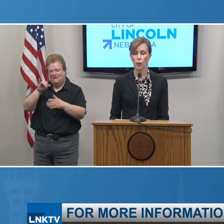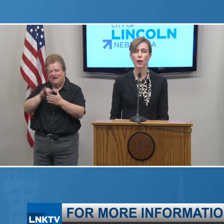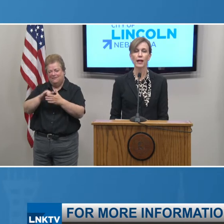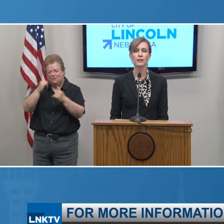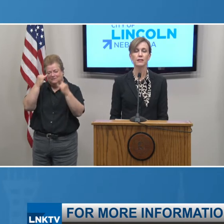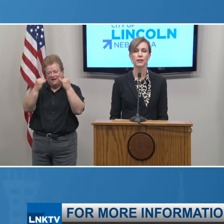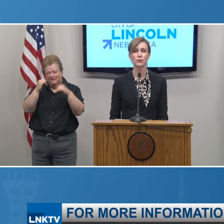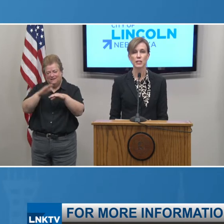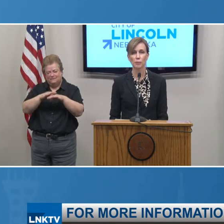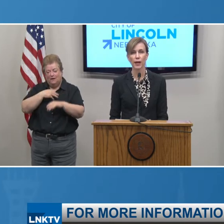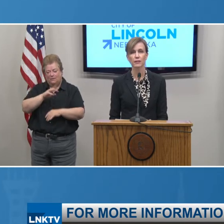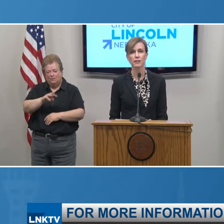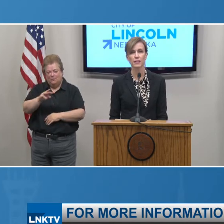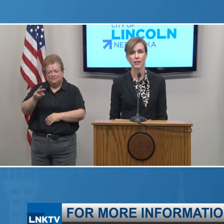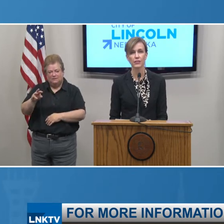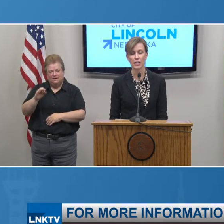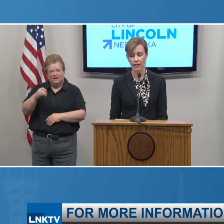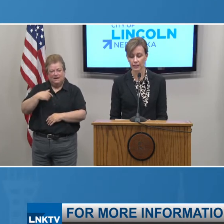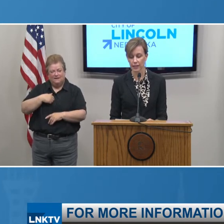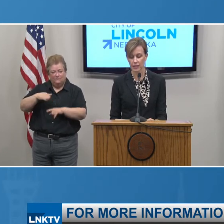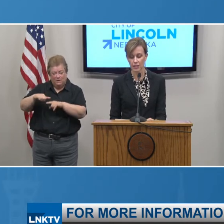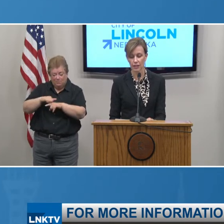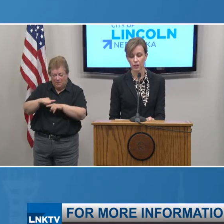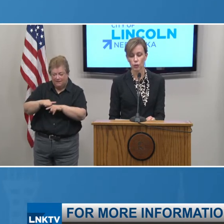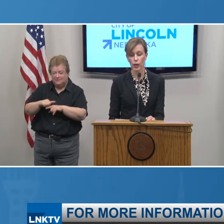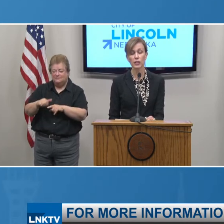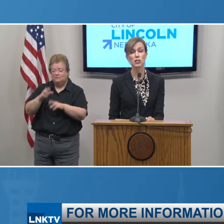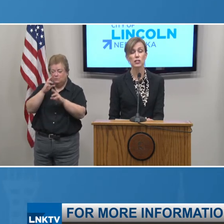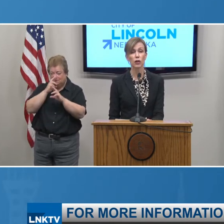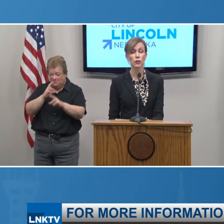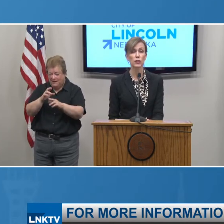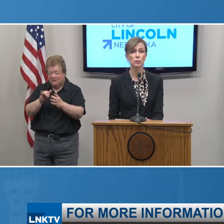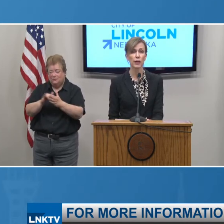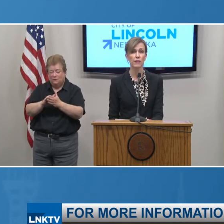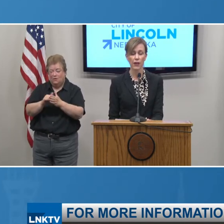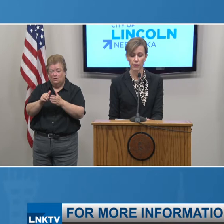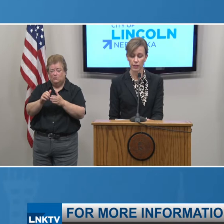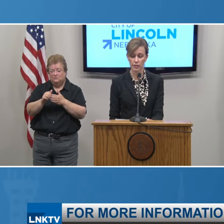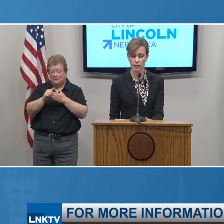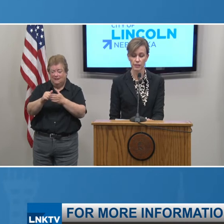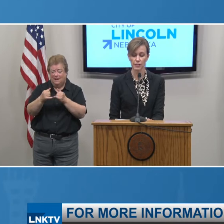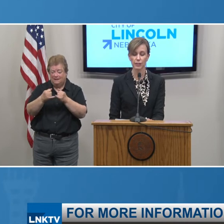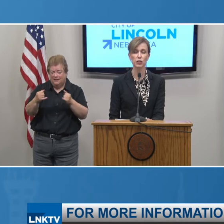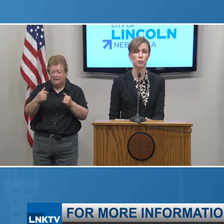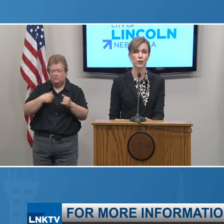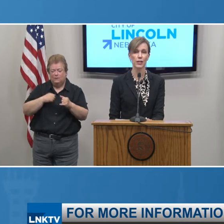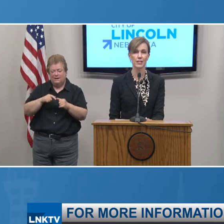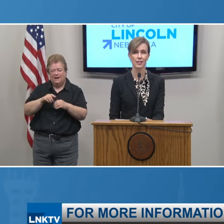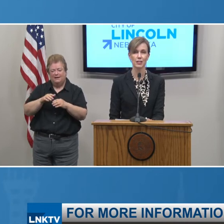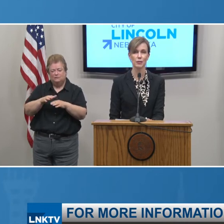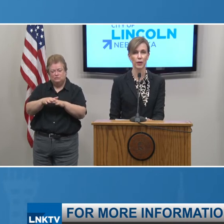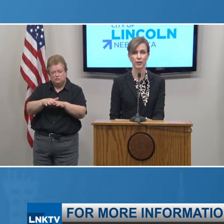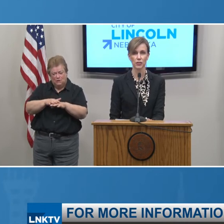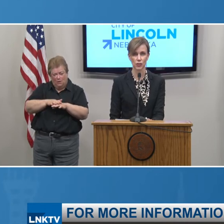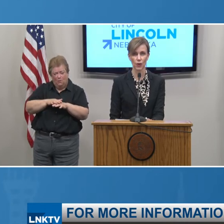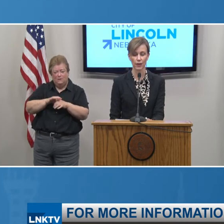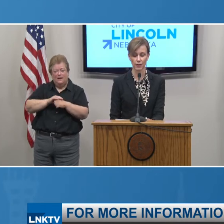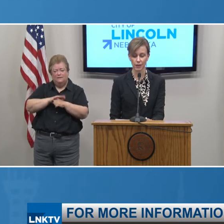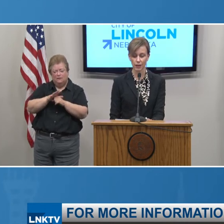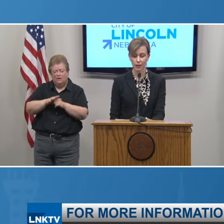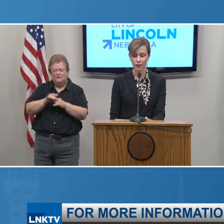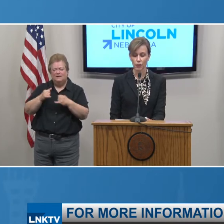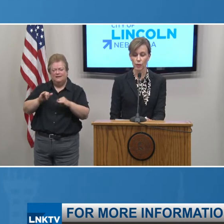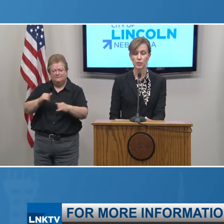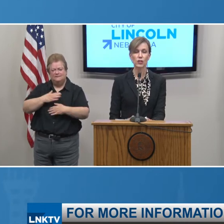If we all practice and respect the safety guidelines we can slow the spread of the virus and still experience things that bring us